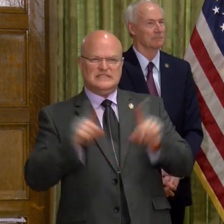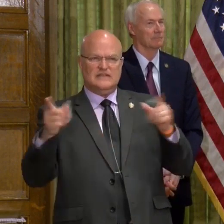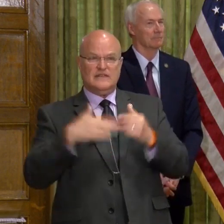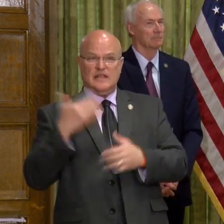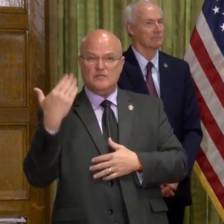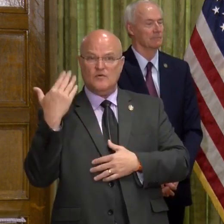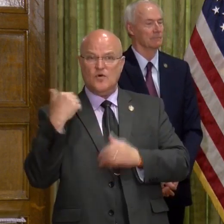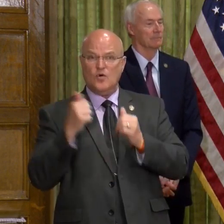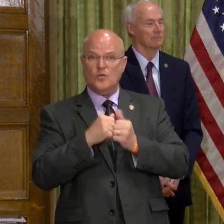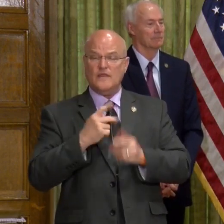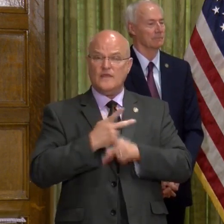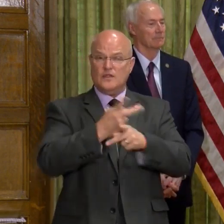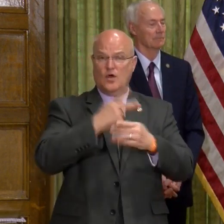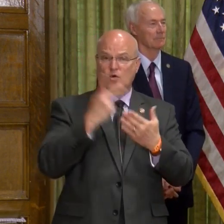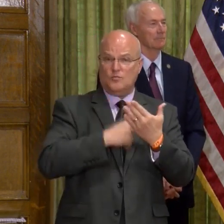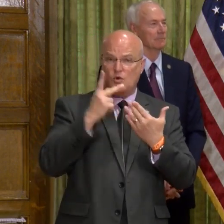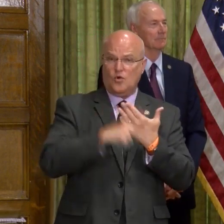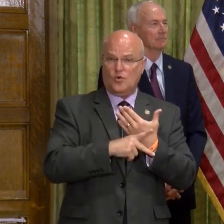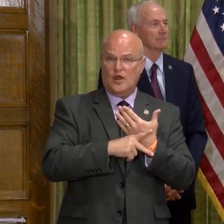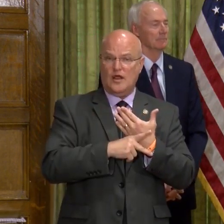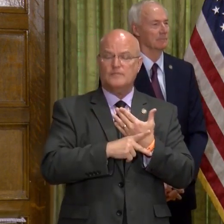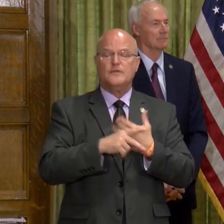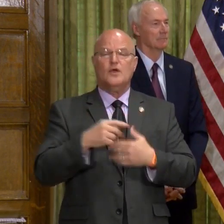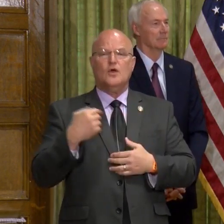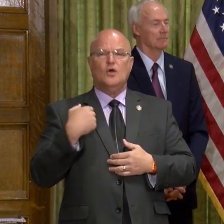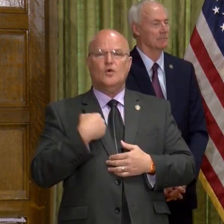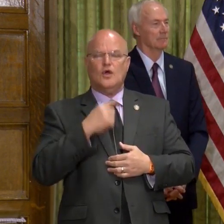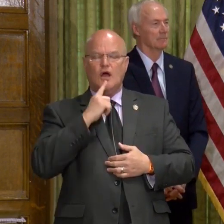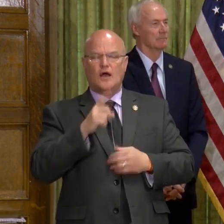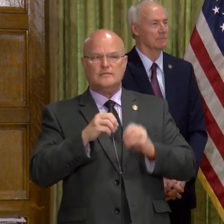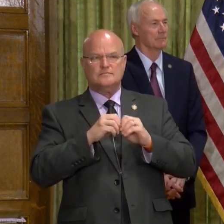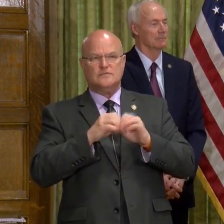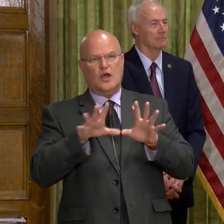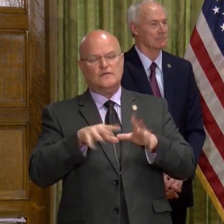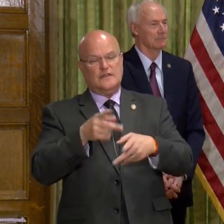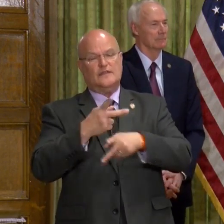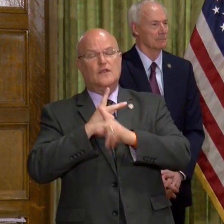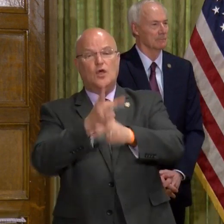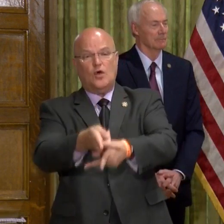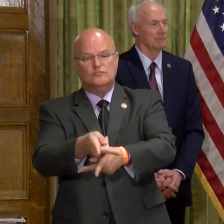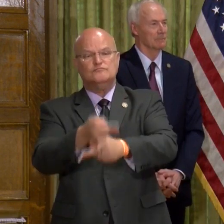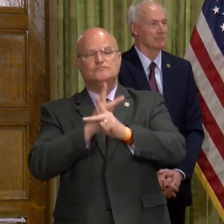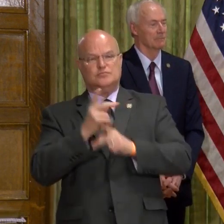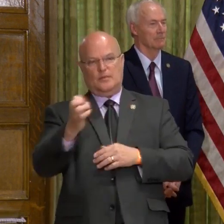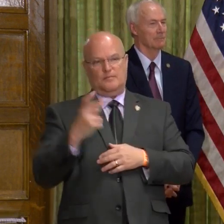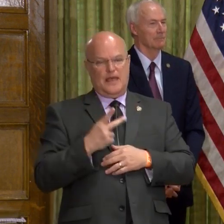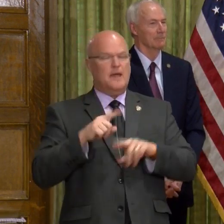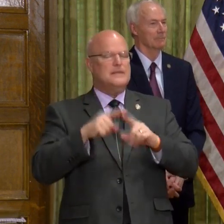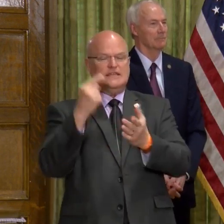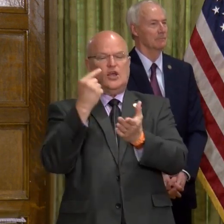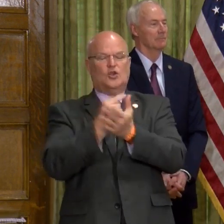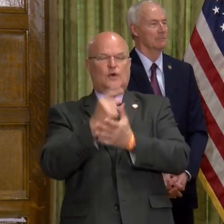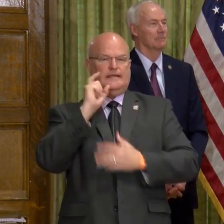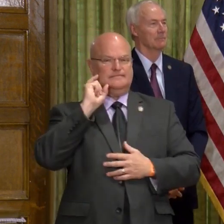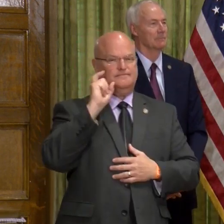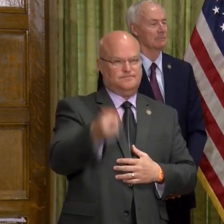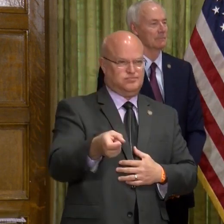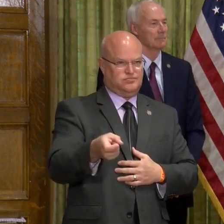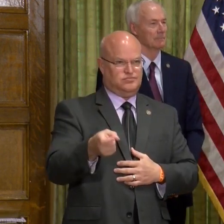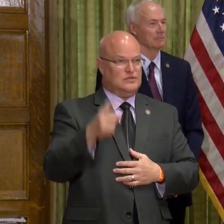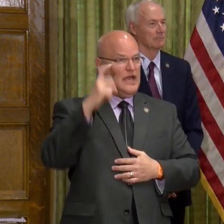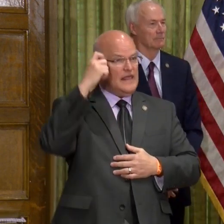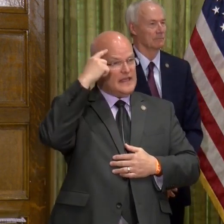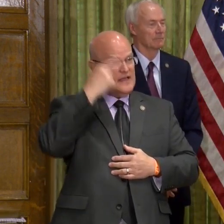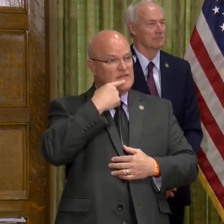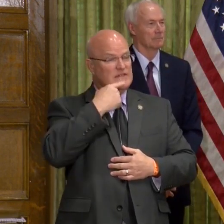we did before with our loan program. We're requiring obviously payments back on the loan. This is going to be a grant to these businesses. And as the governor